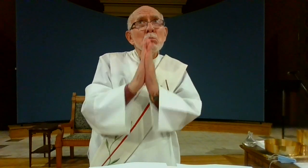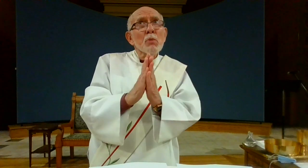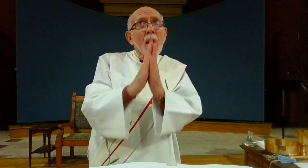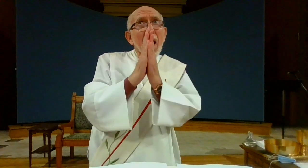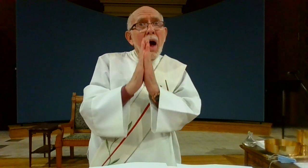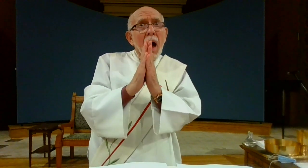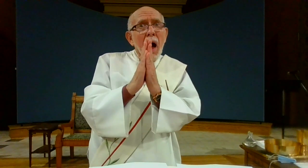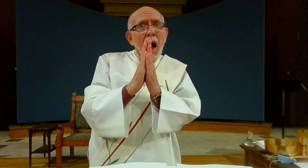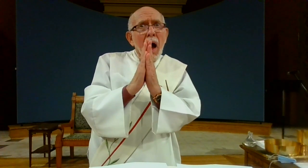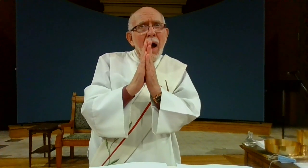jesus praying